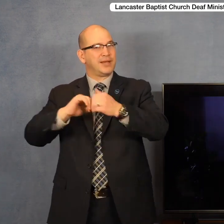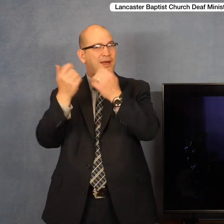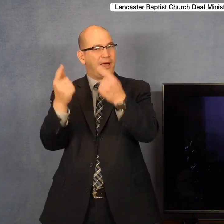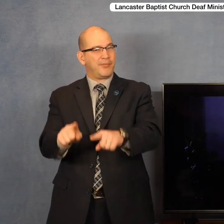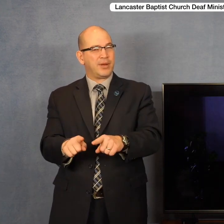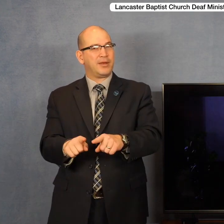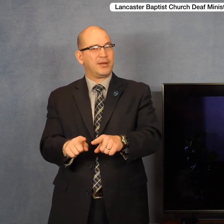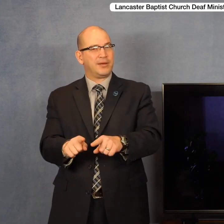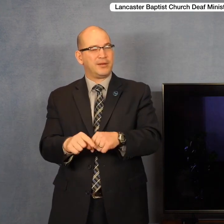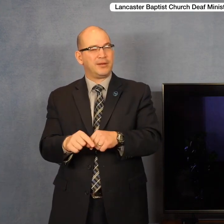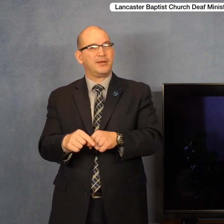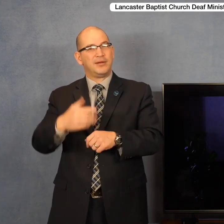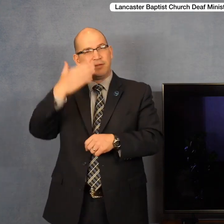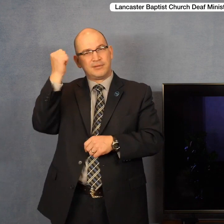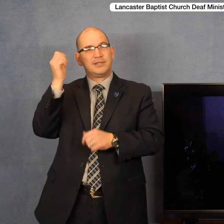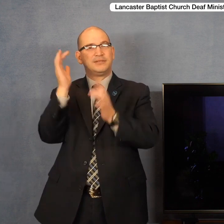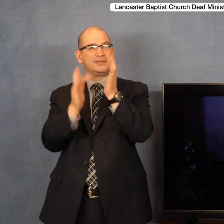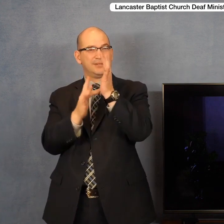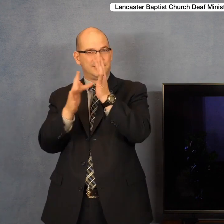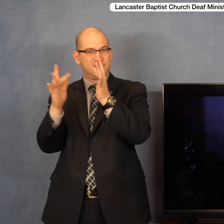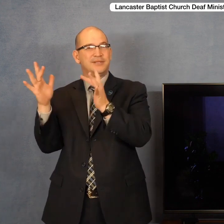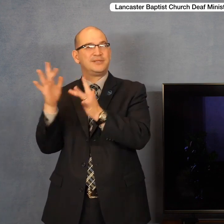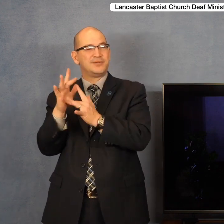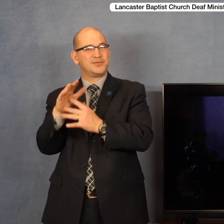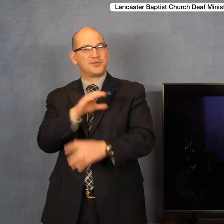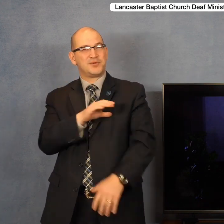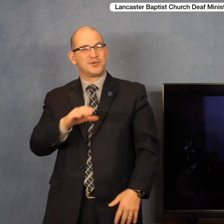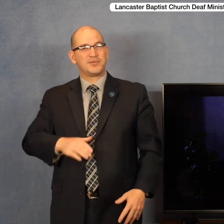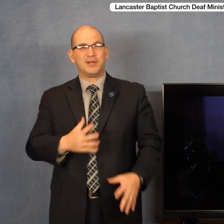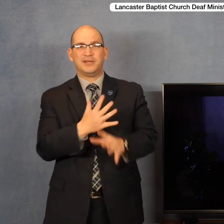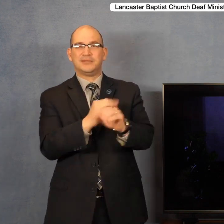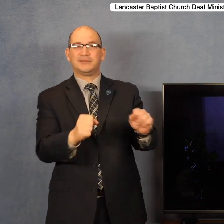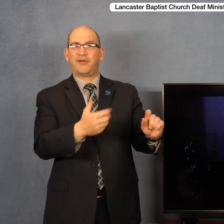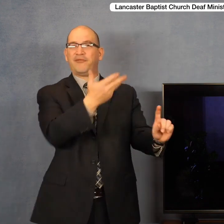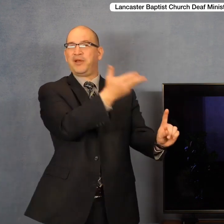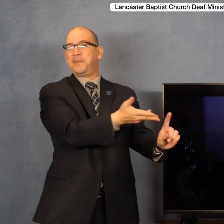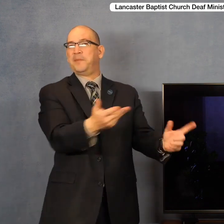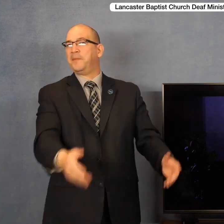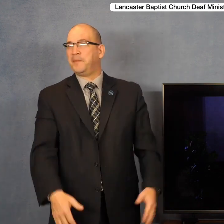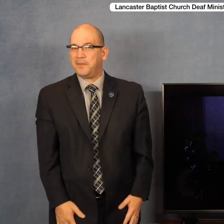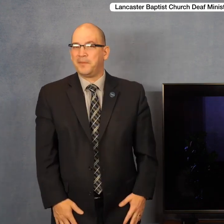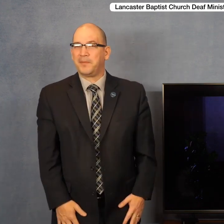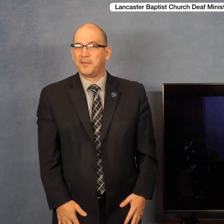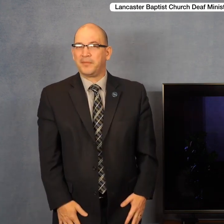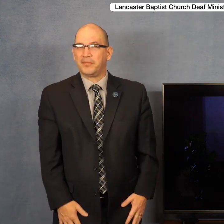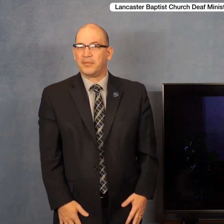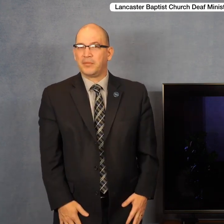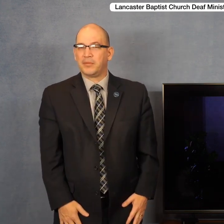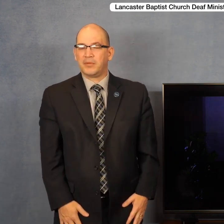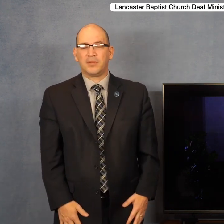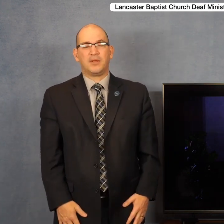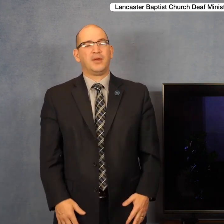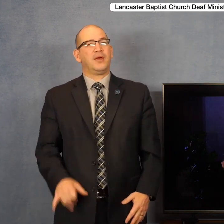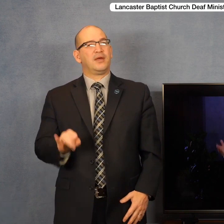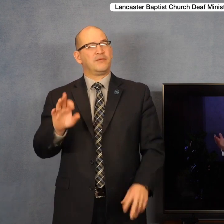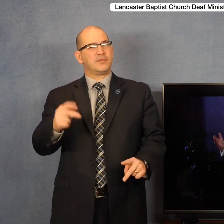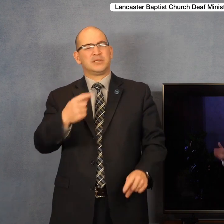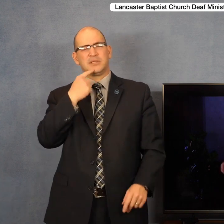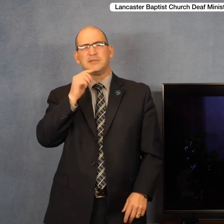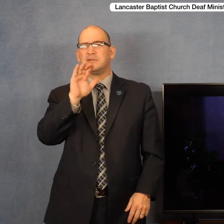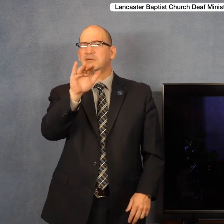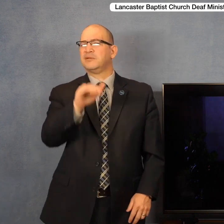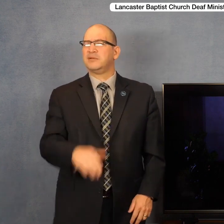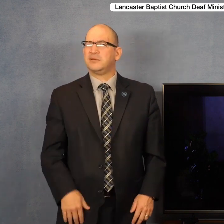This happened because Jesus Christ delivered that man. And when someone comes to you and says,